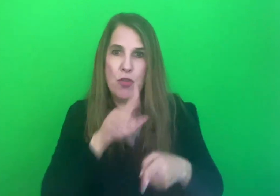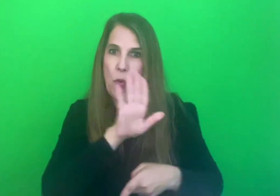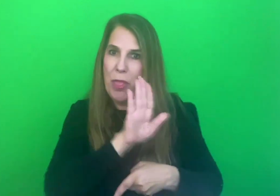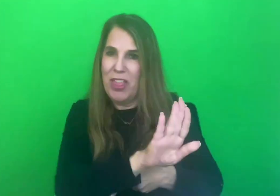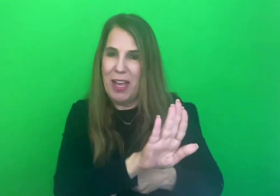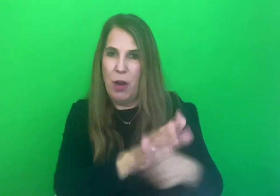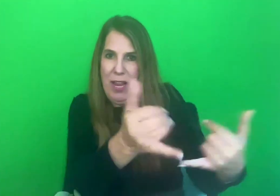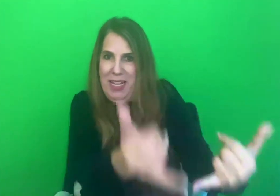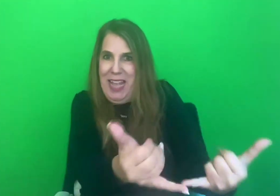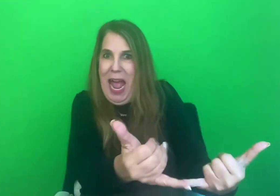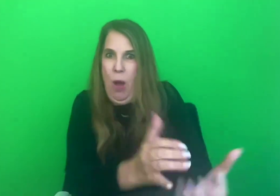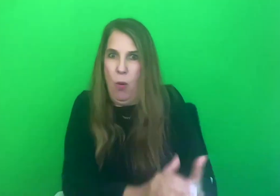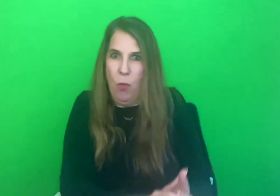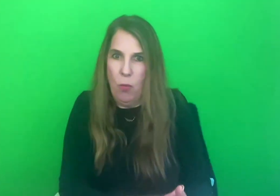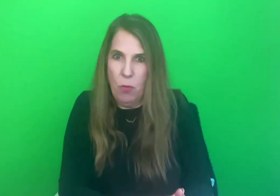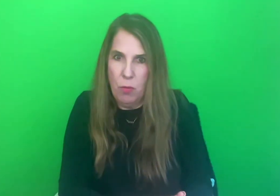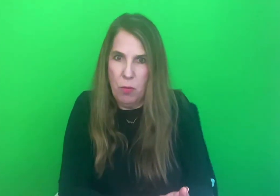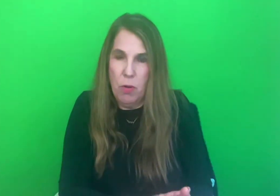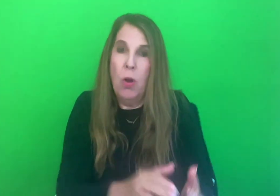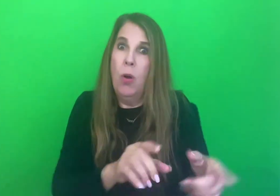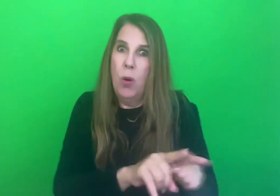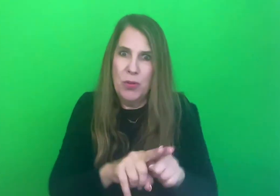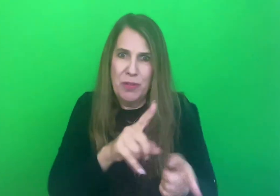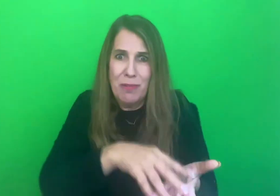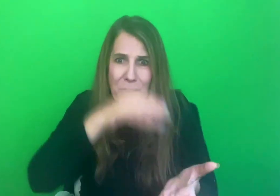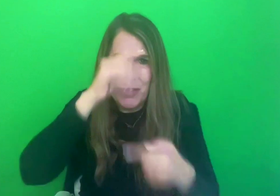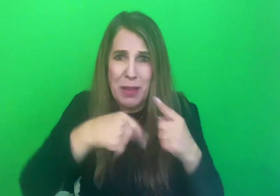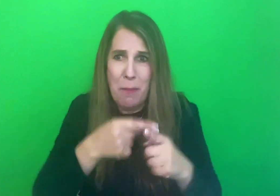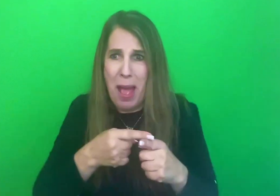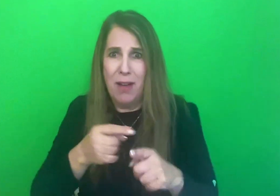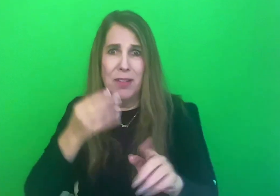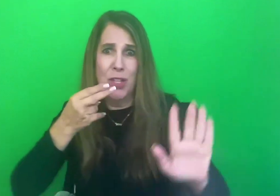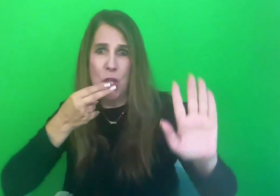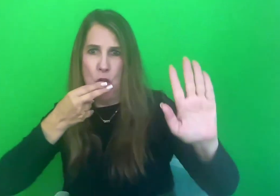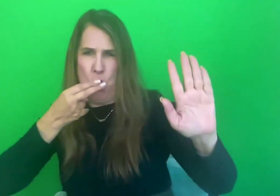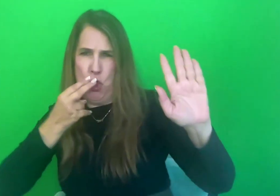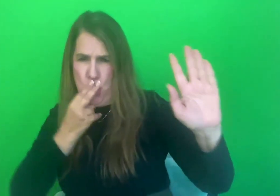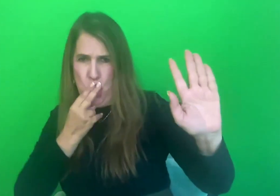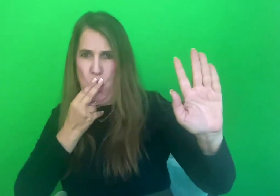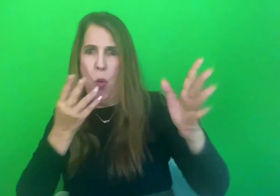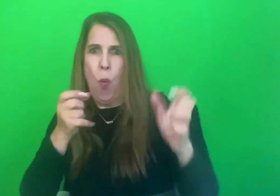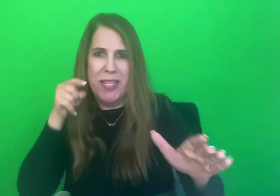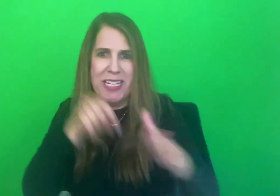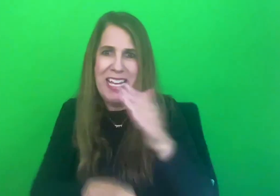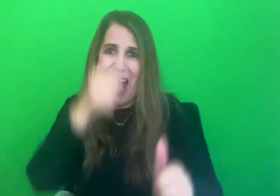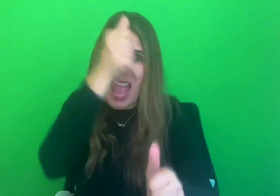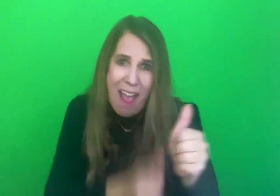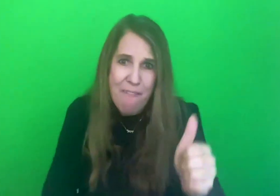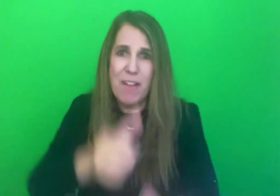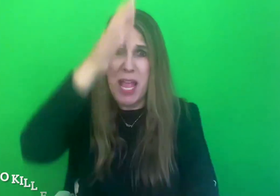Add to that learning of the goal to wipe every single Jewish woman, man, and child off the face